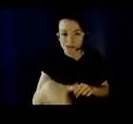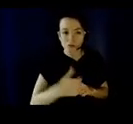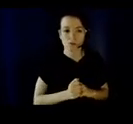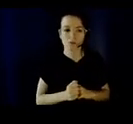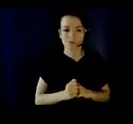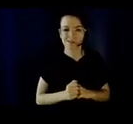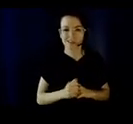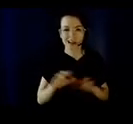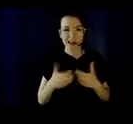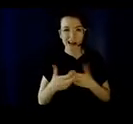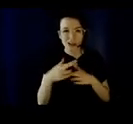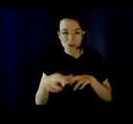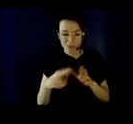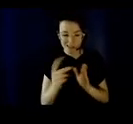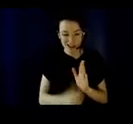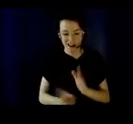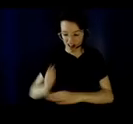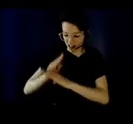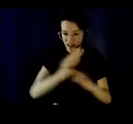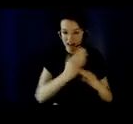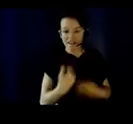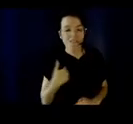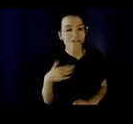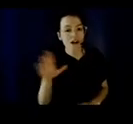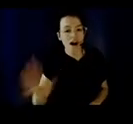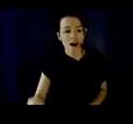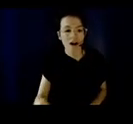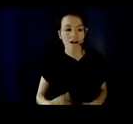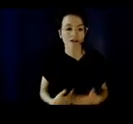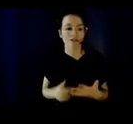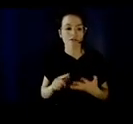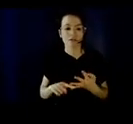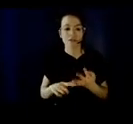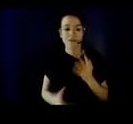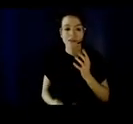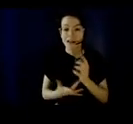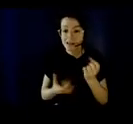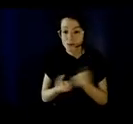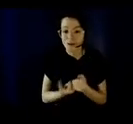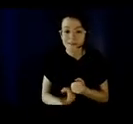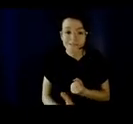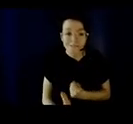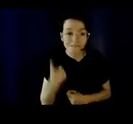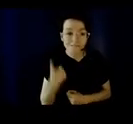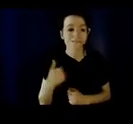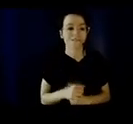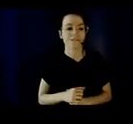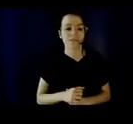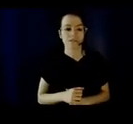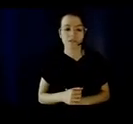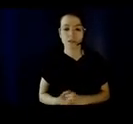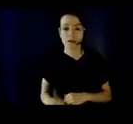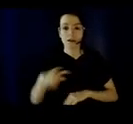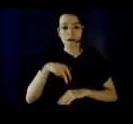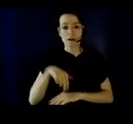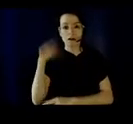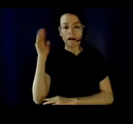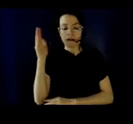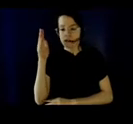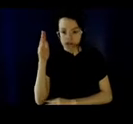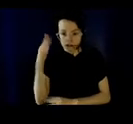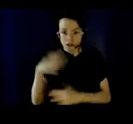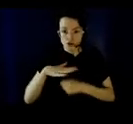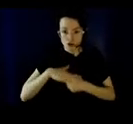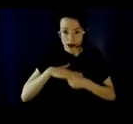presence of tech support for remote teaching, less anxiety and stress caused by being in front of students, flexibility